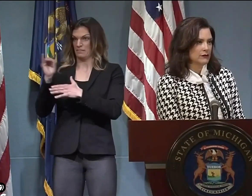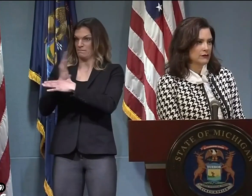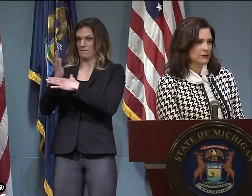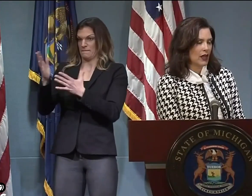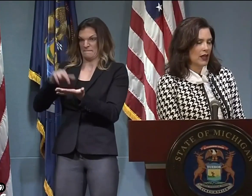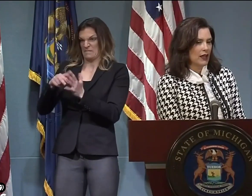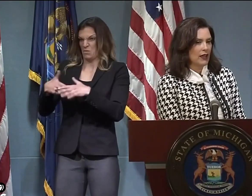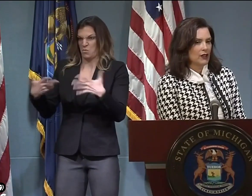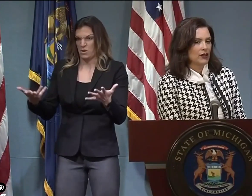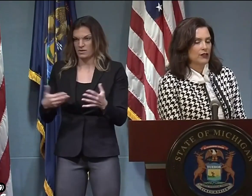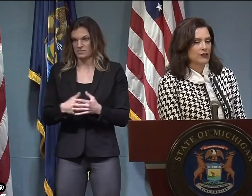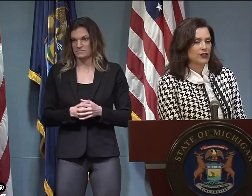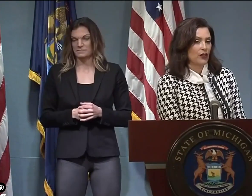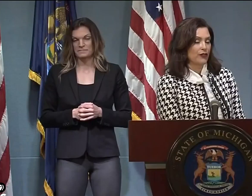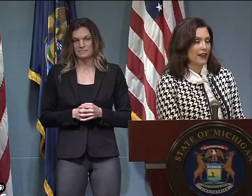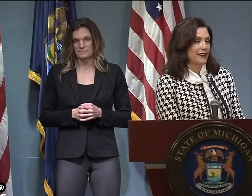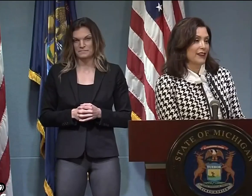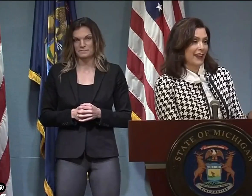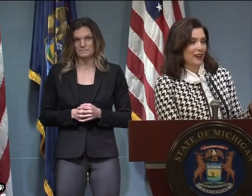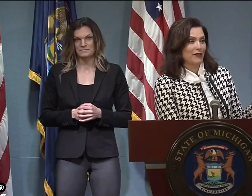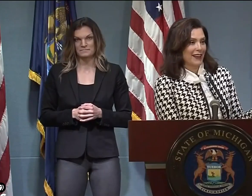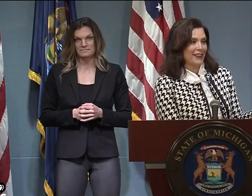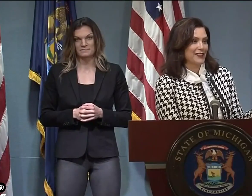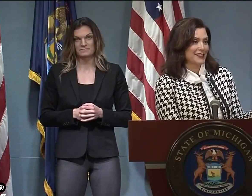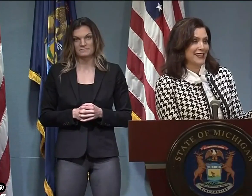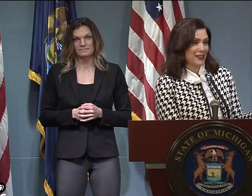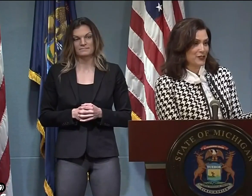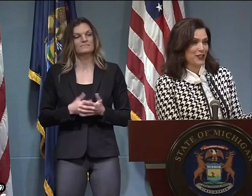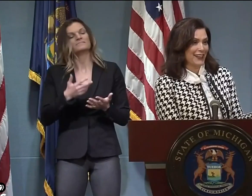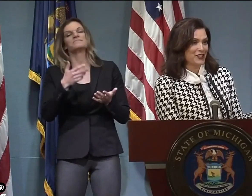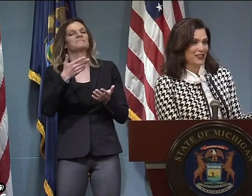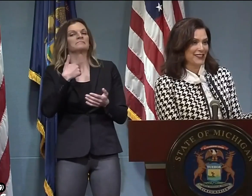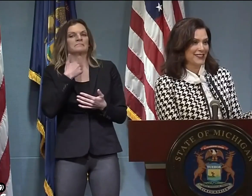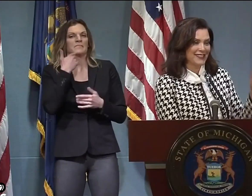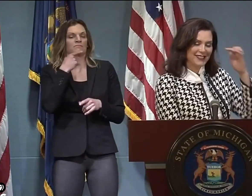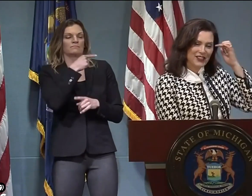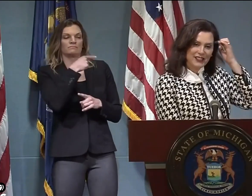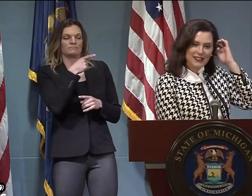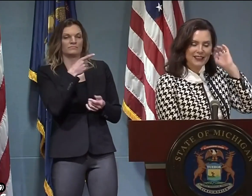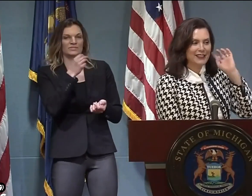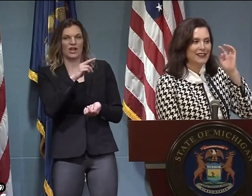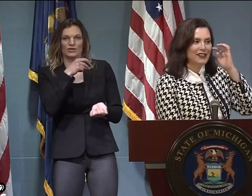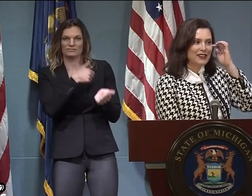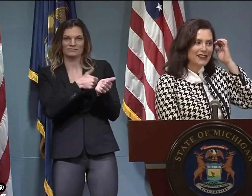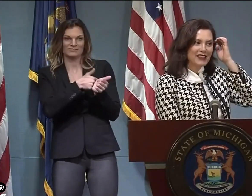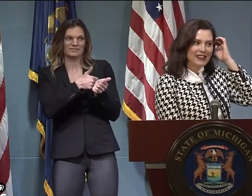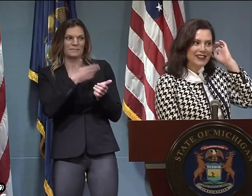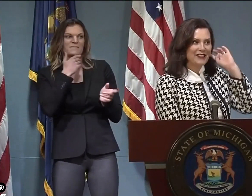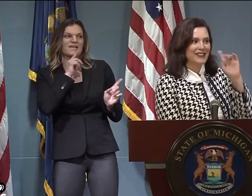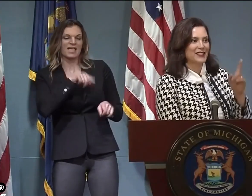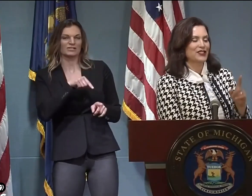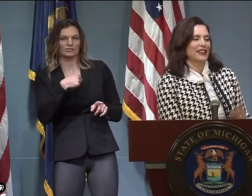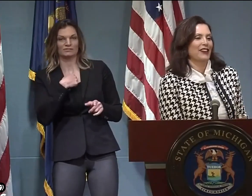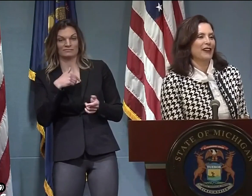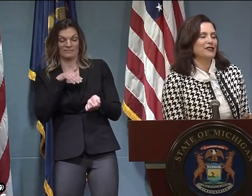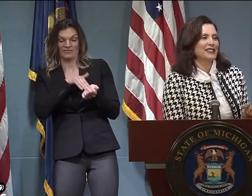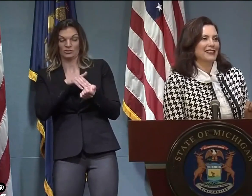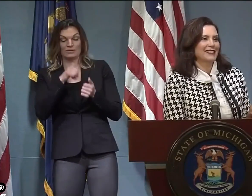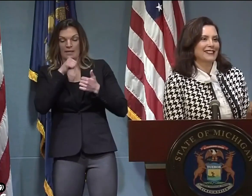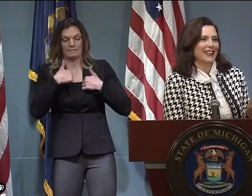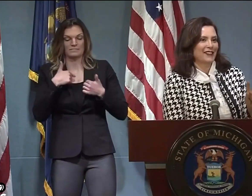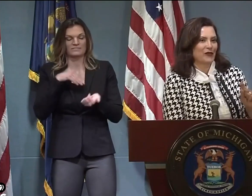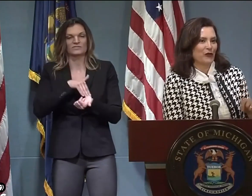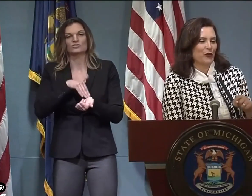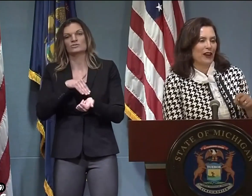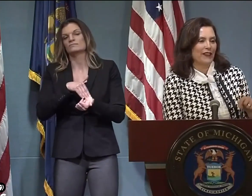of what that range might be? So, again, I'm going to hand this to Dr. J. She is the...